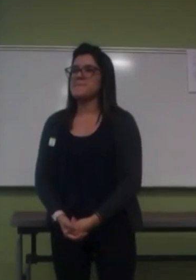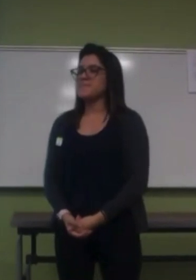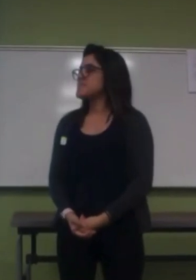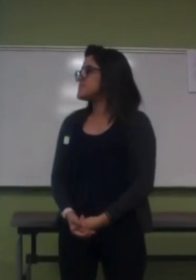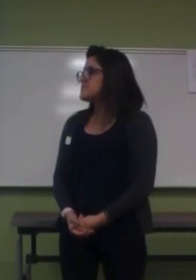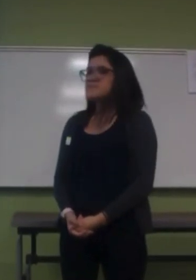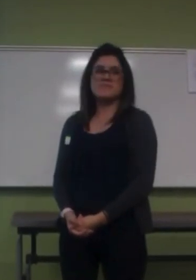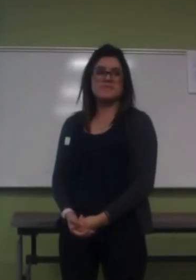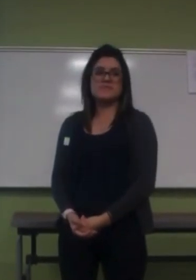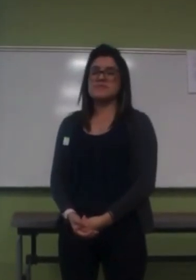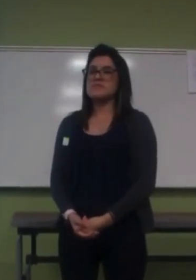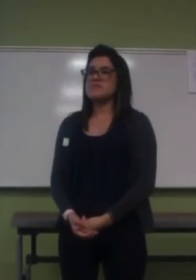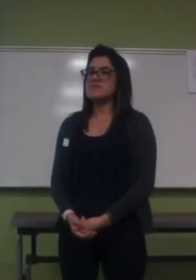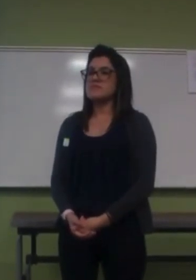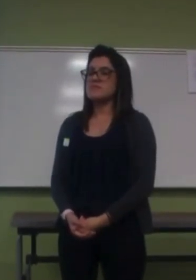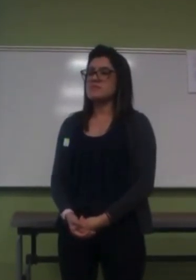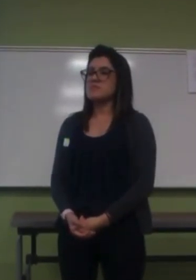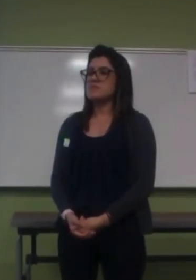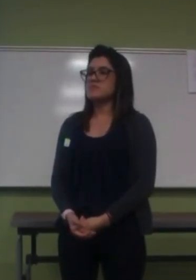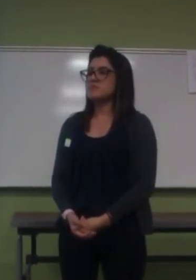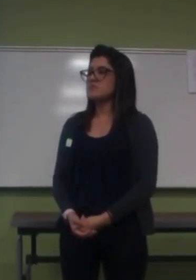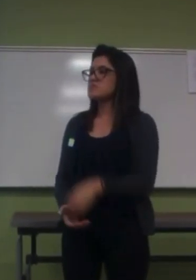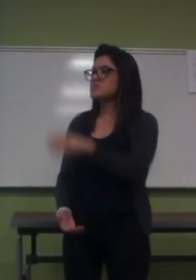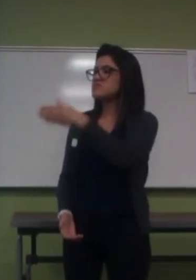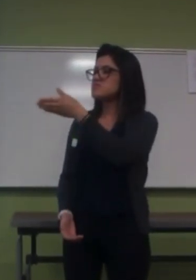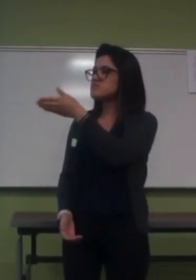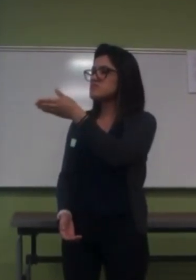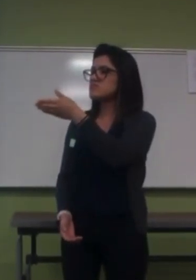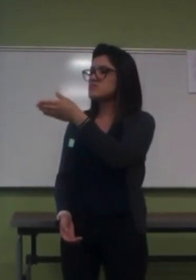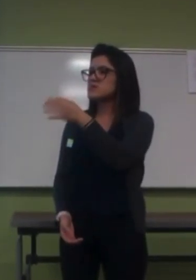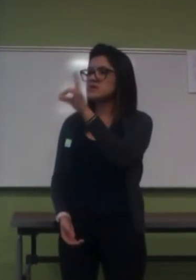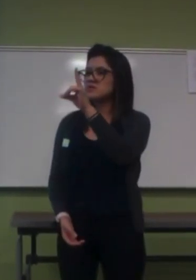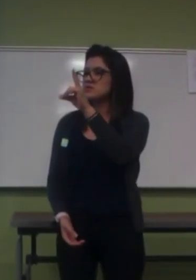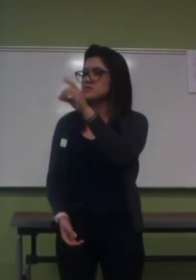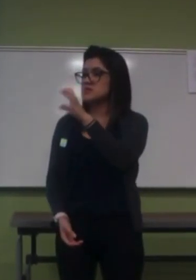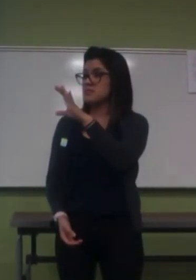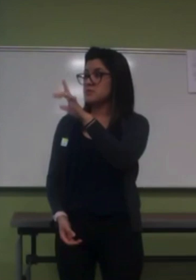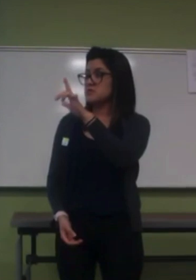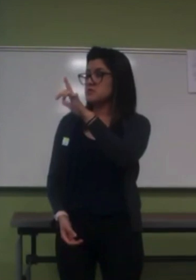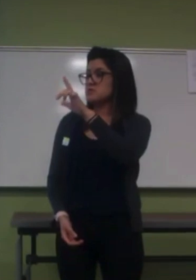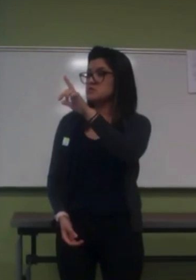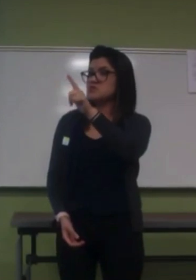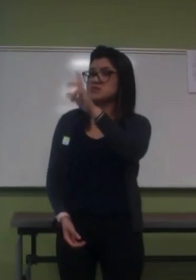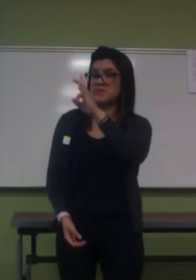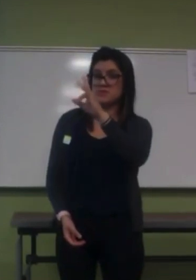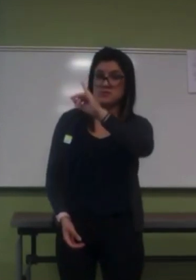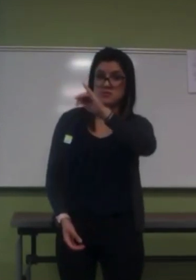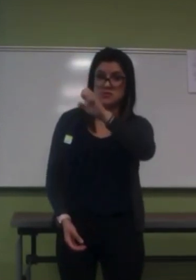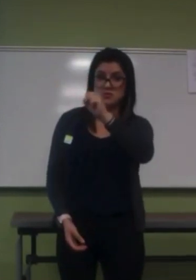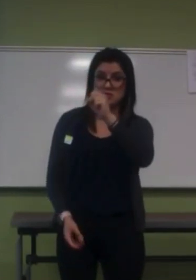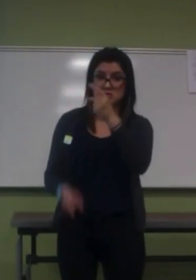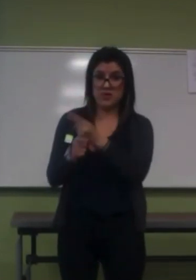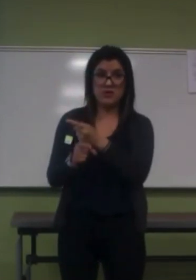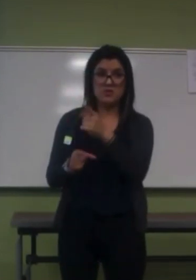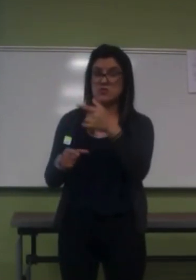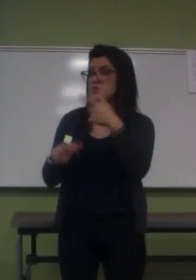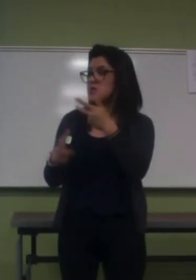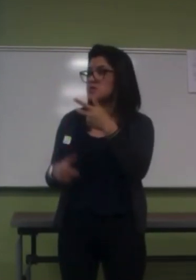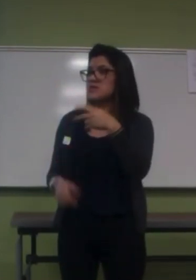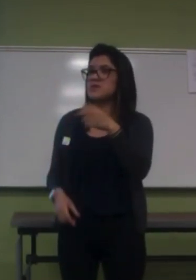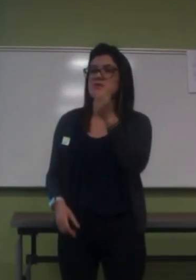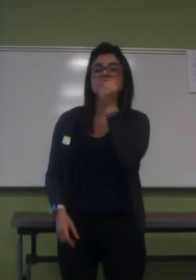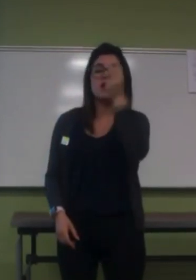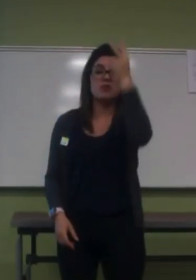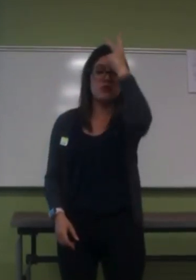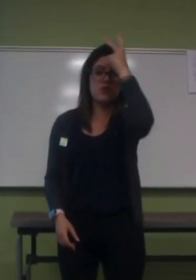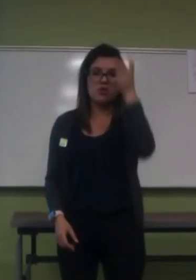All right, so, you said that you were December 27th, right, Jess? Mm-hmm. So, what does that make you? A Capricorn. A